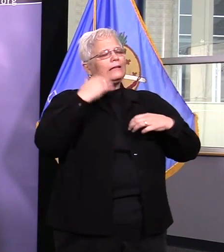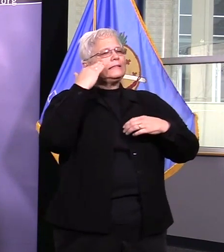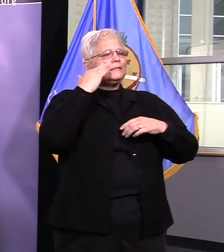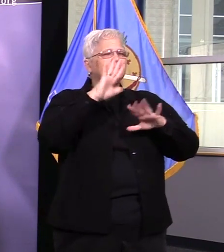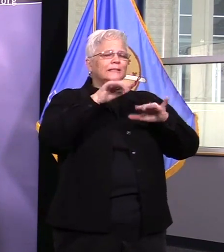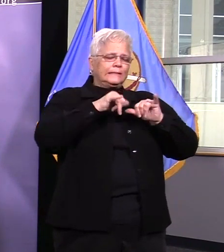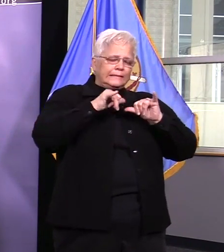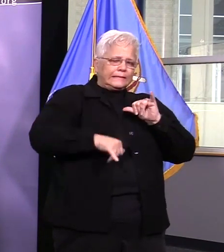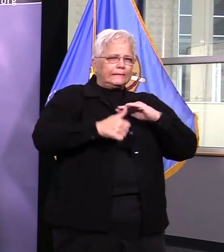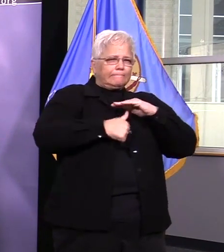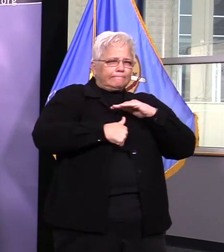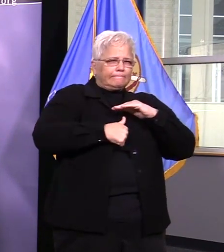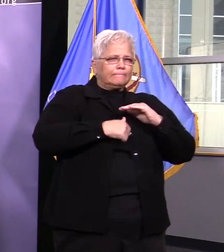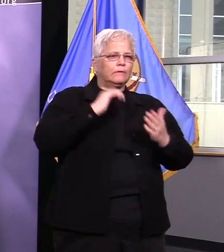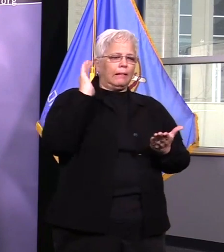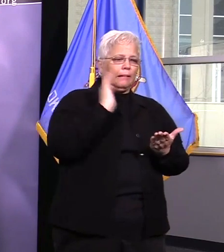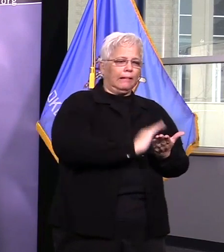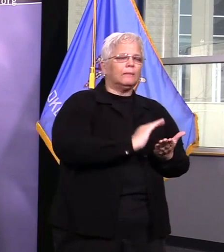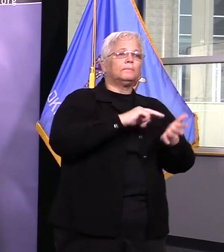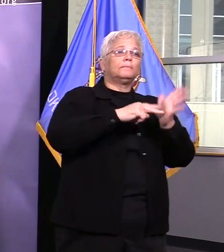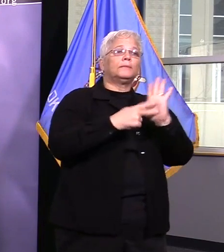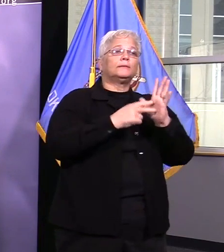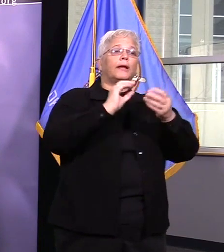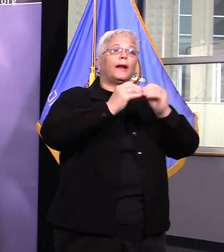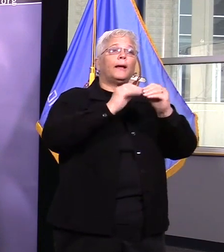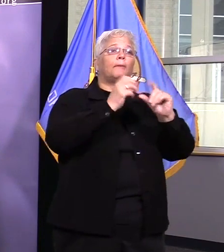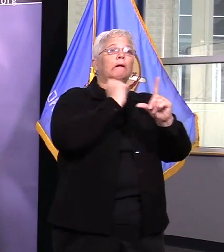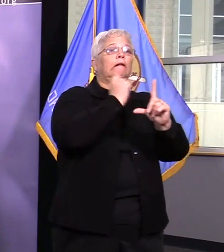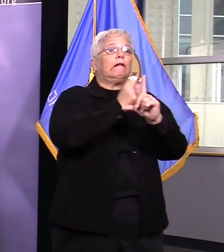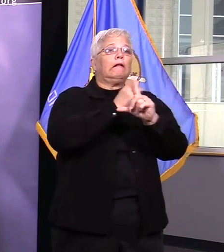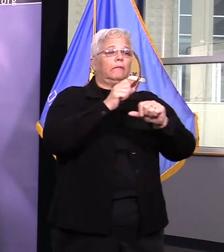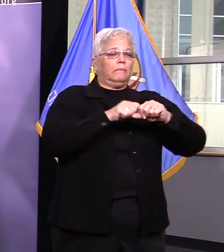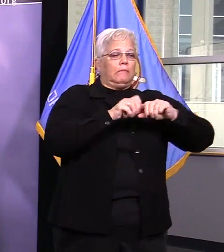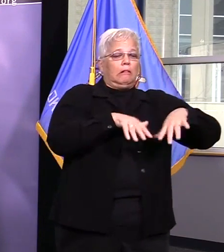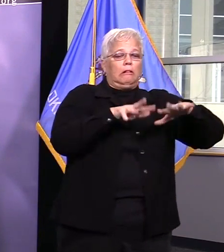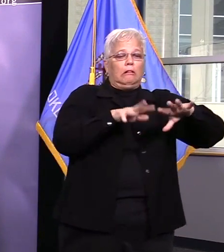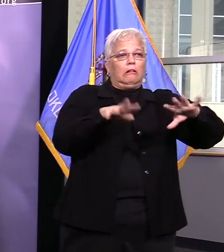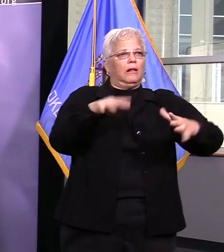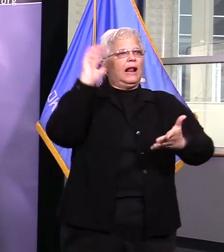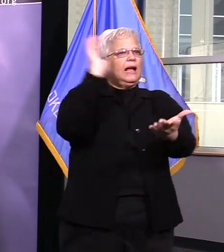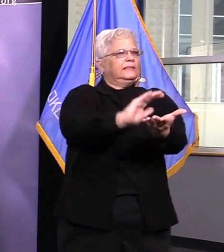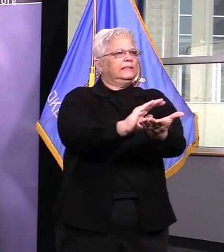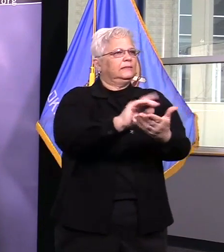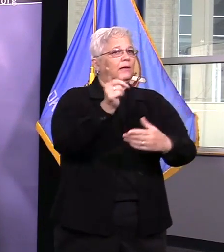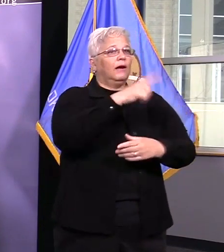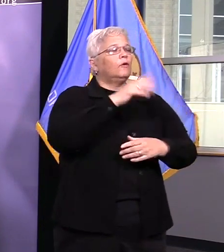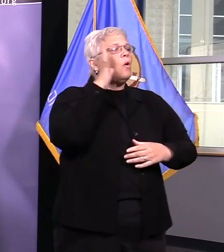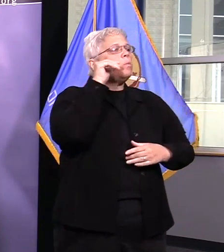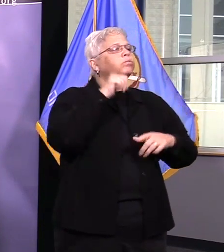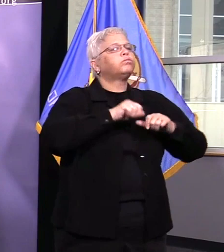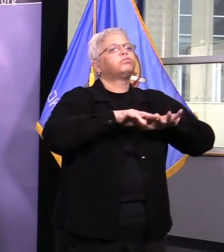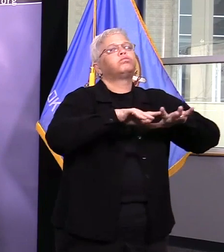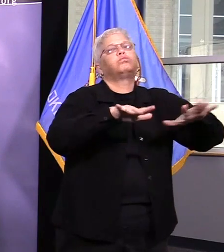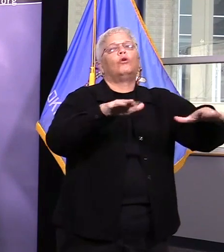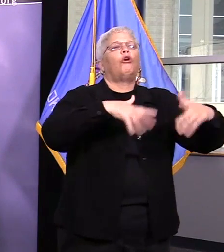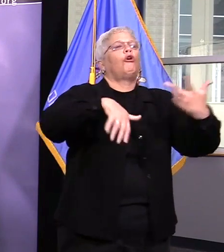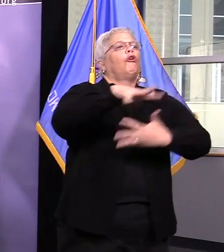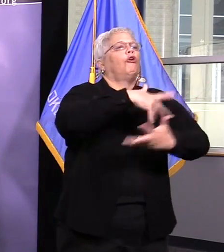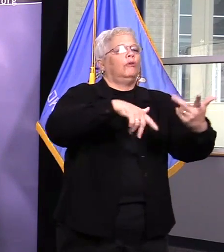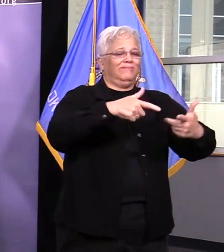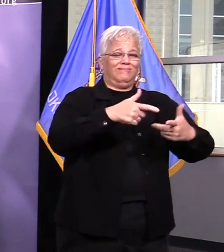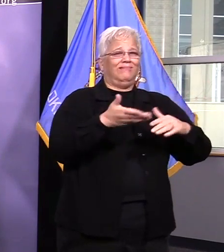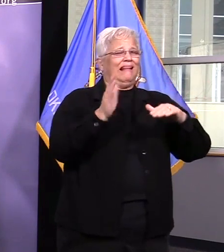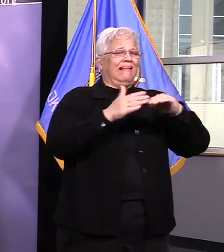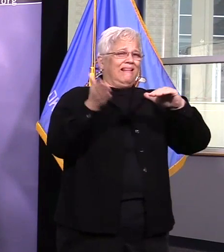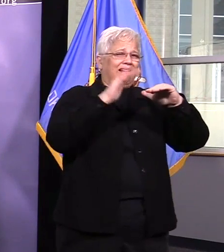a scenario that has significantly fewer infections. In modeling, it's extremely hard to know the exact R naught value within the